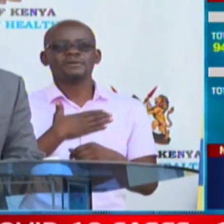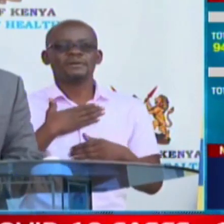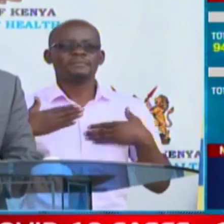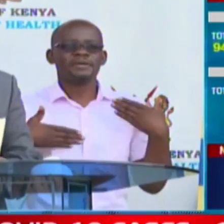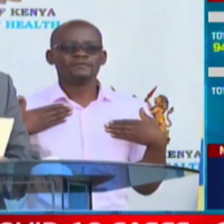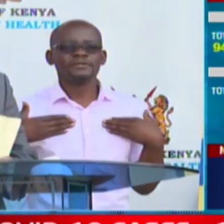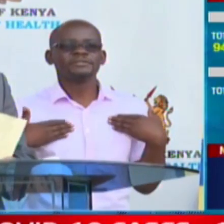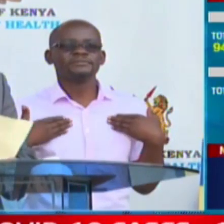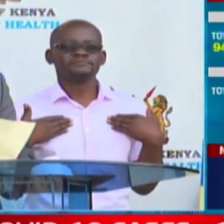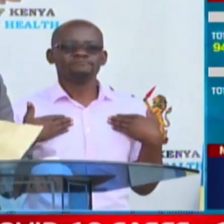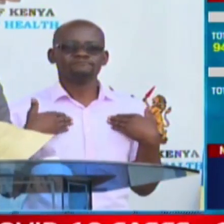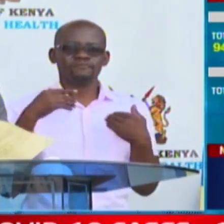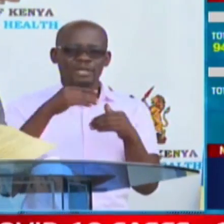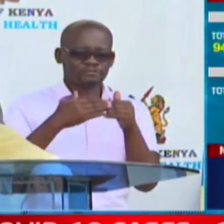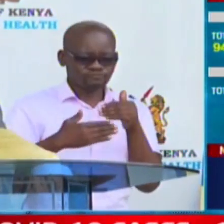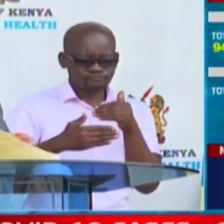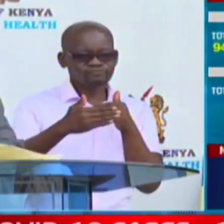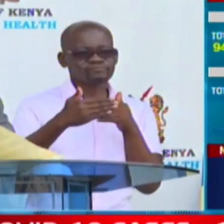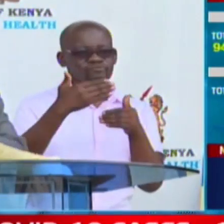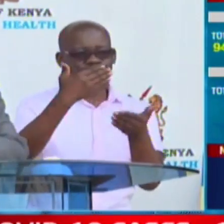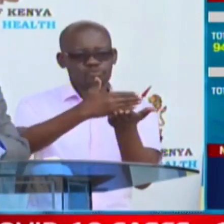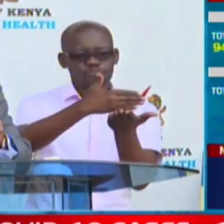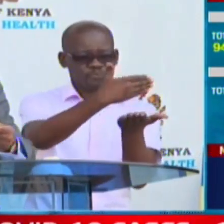to cut the transmission of the virus.